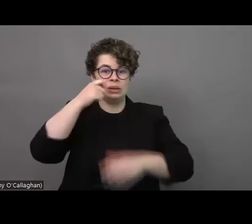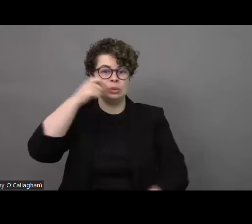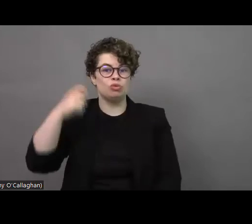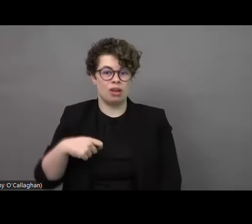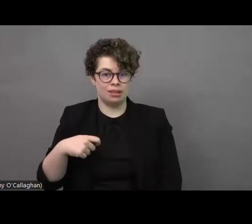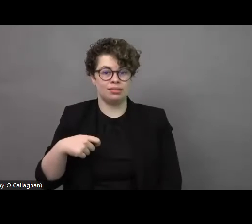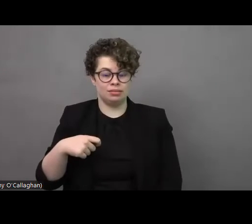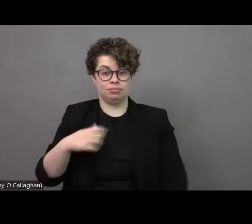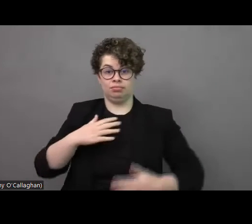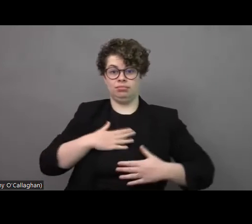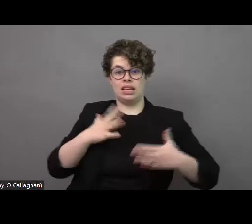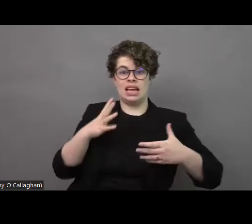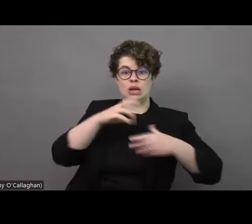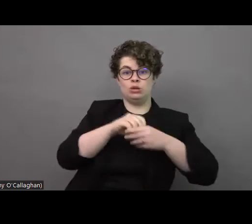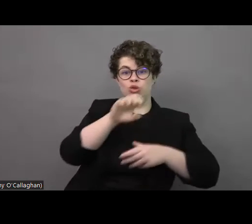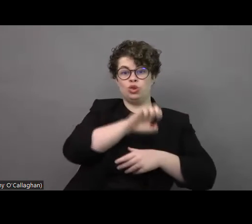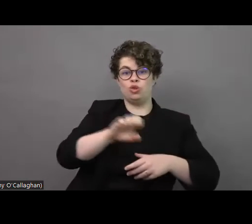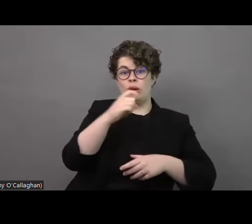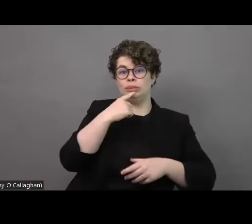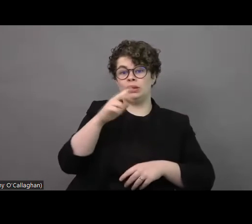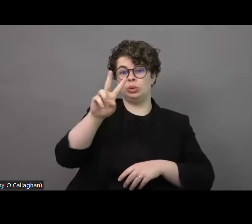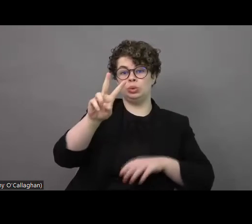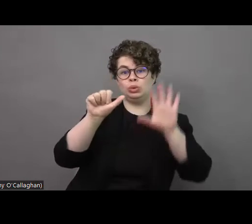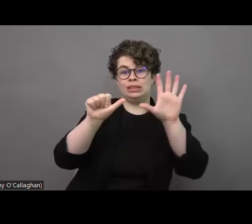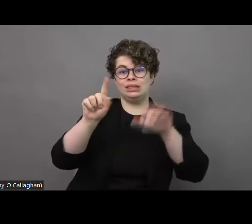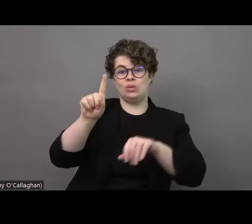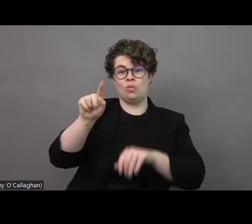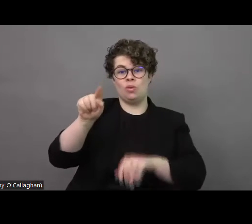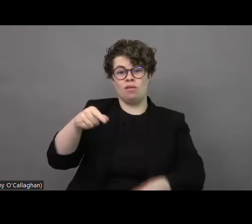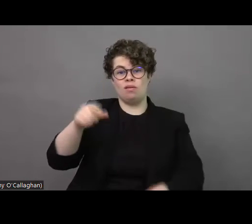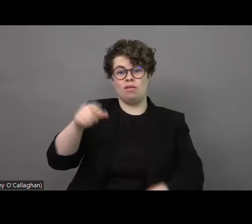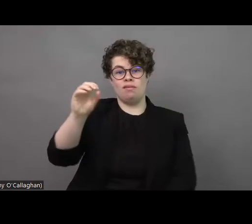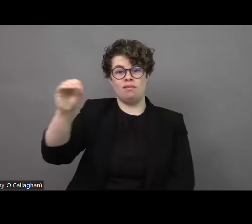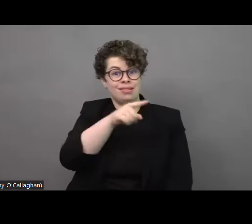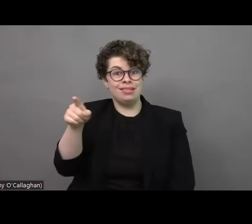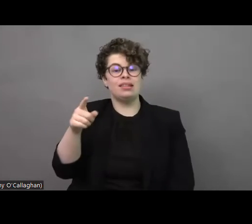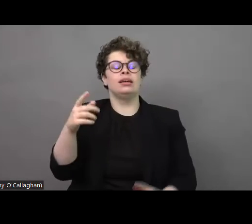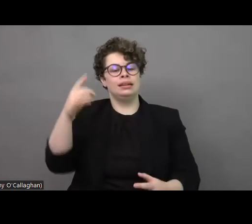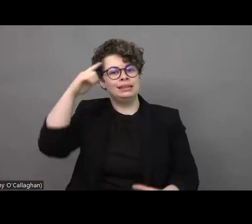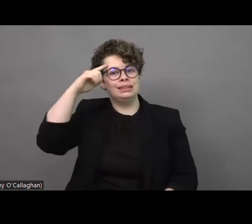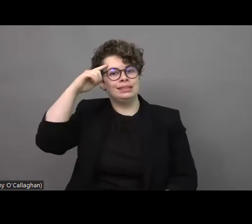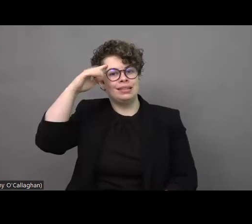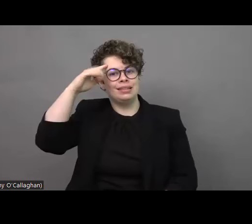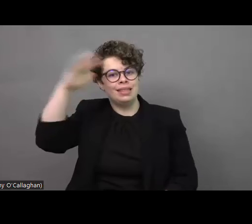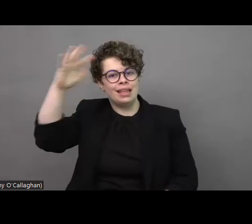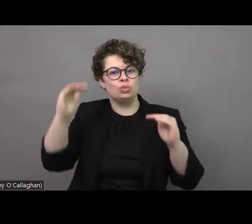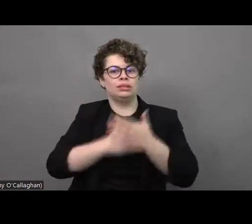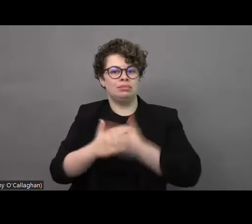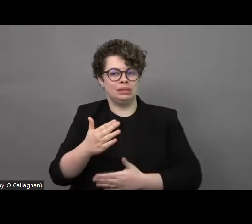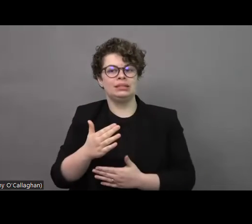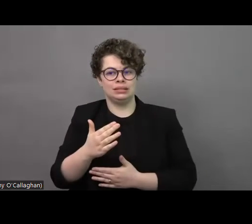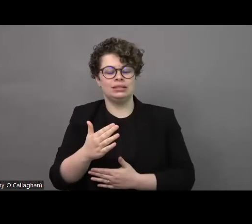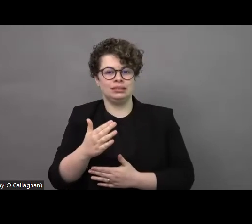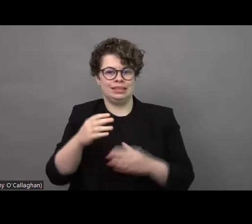estimates that 261,000 persons with intellectual disabilities are living in Ukraine. I